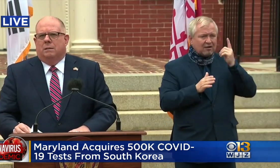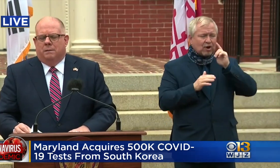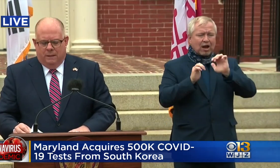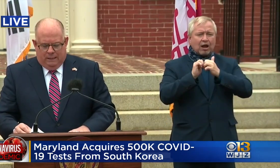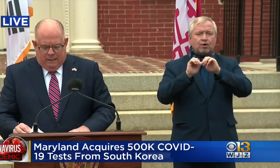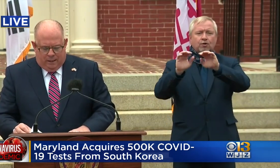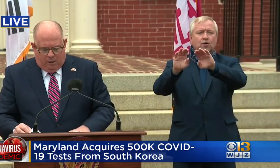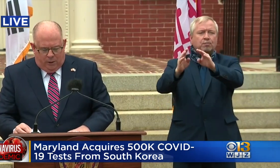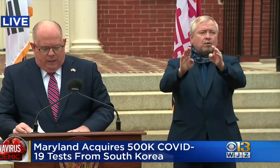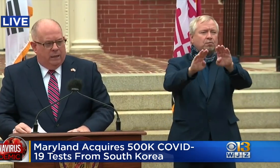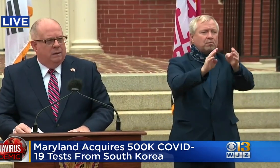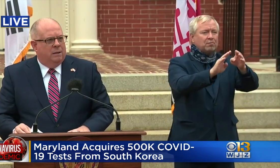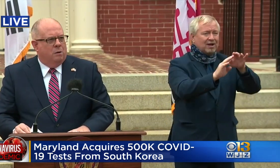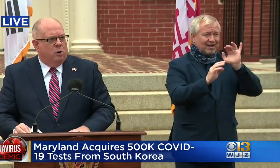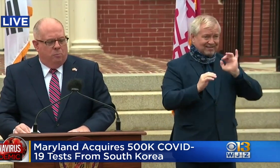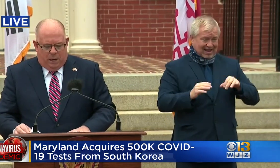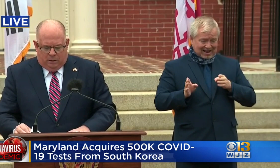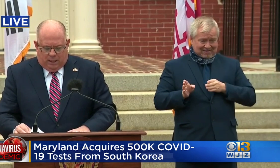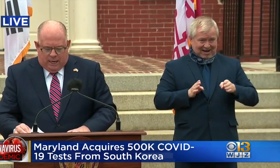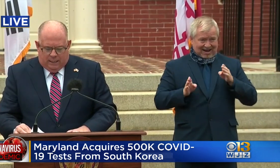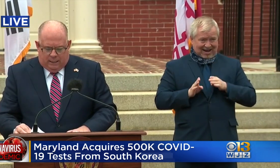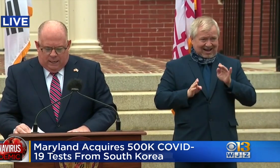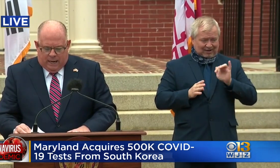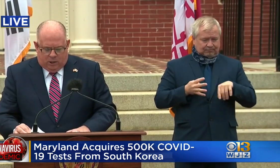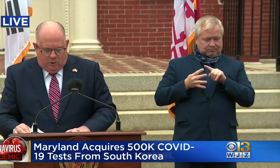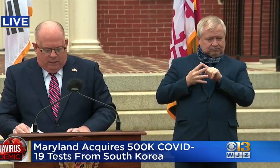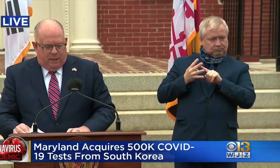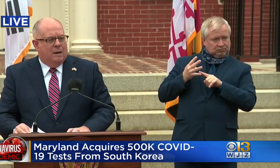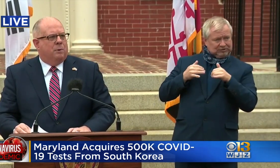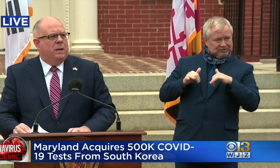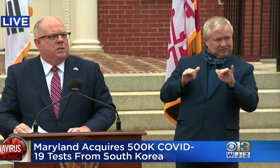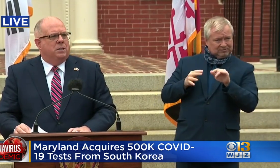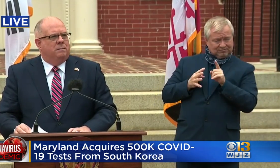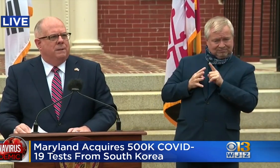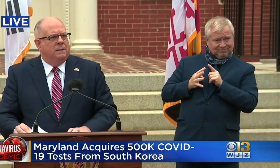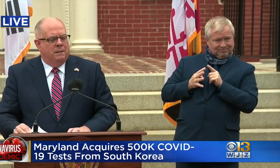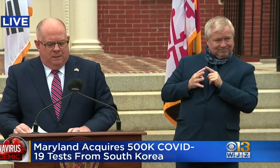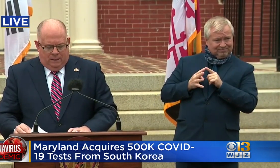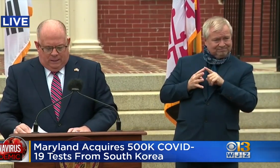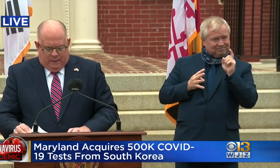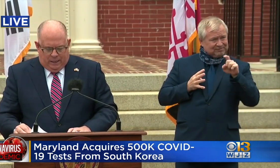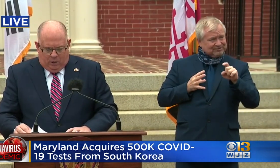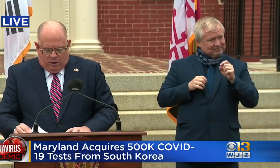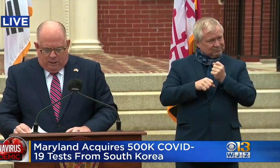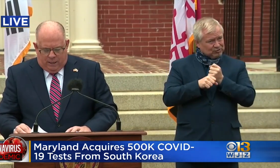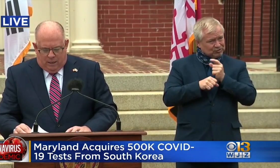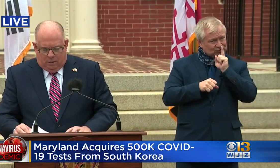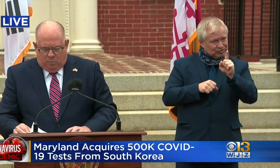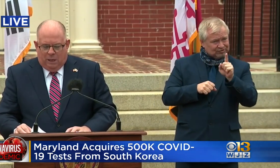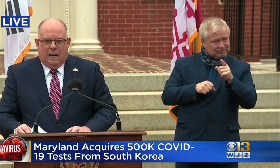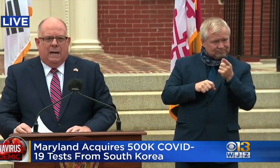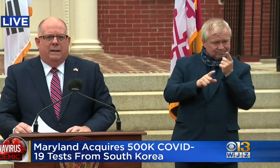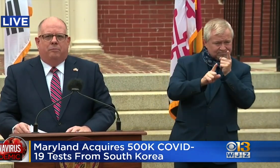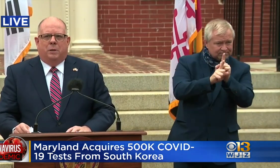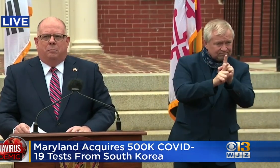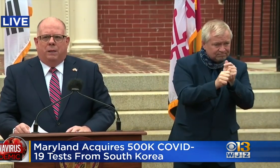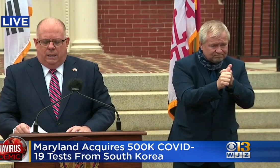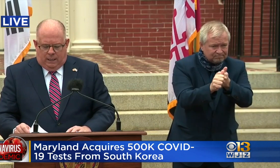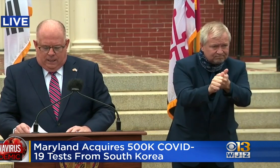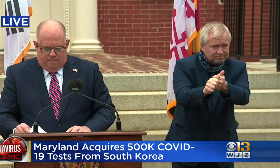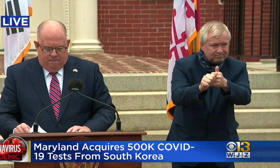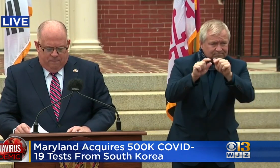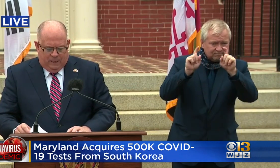blocks, including a robust contact tracing operation, increasing our supply of